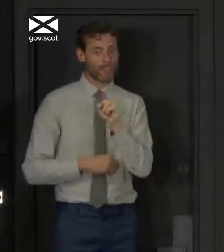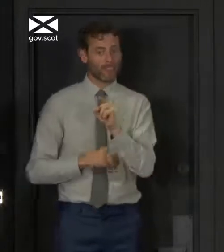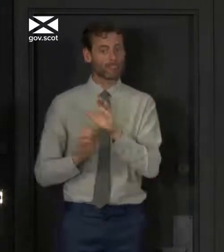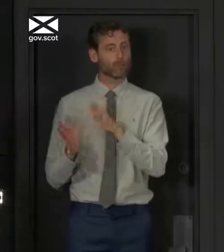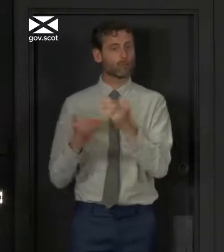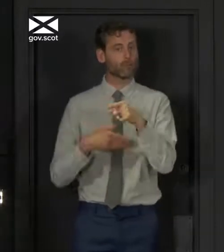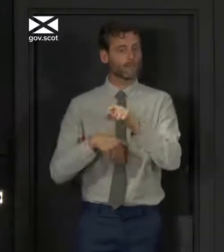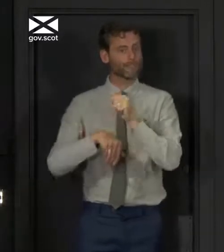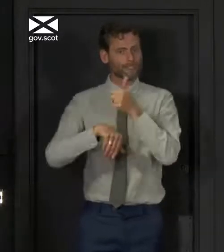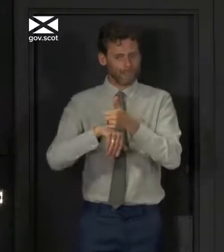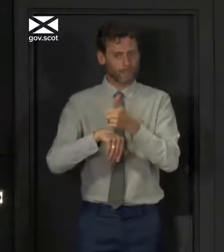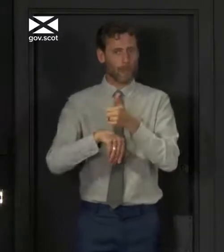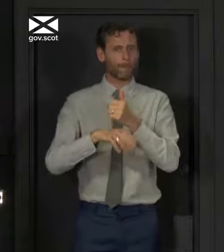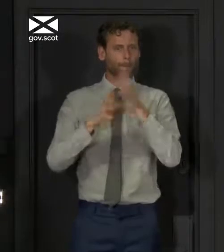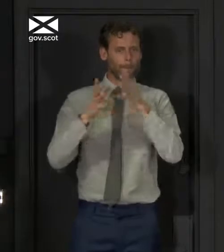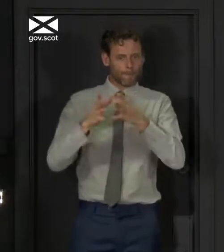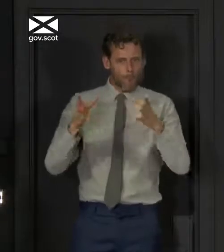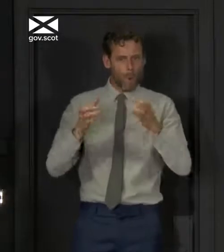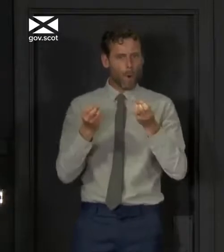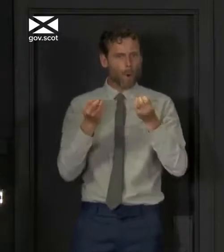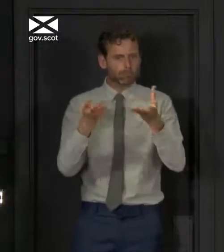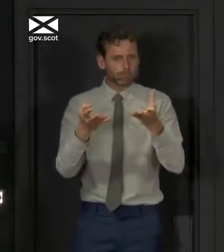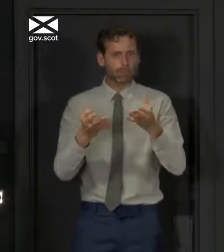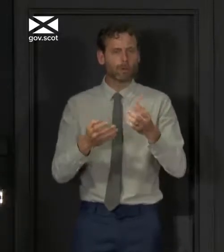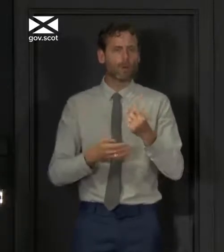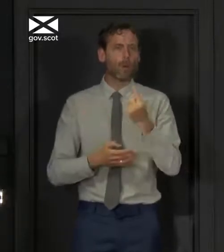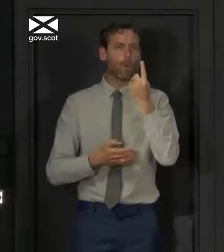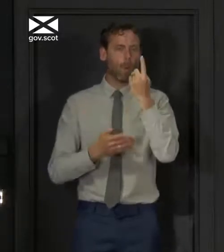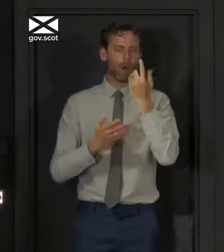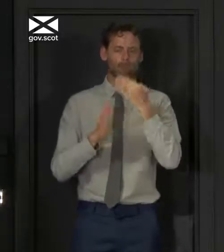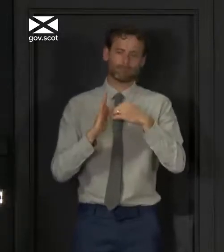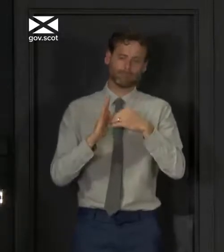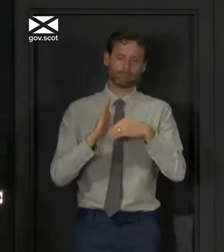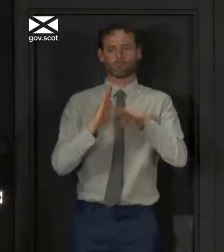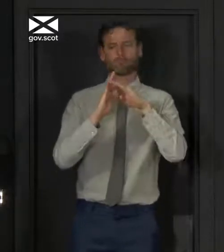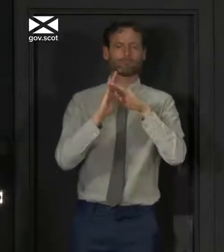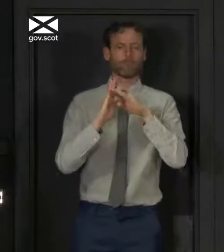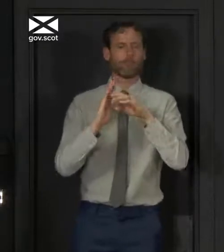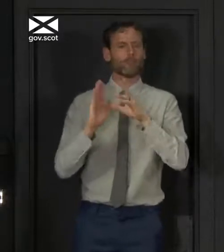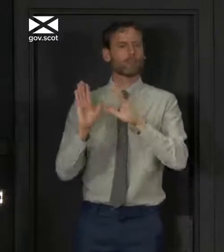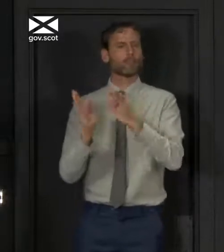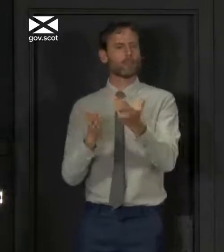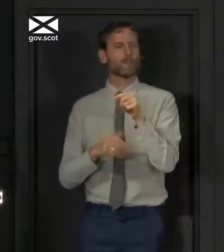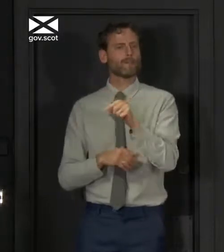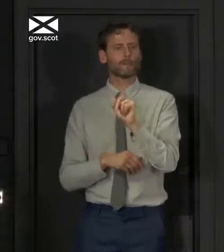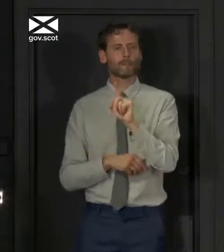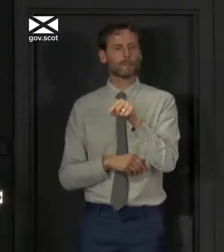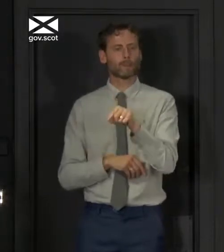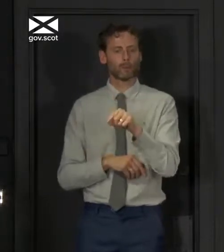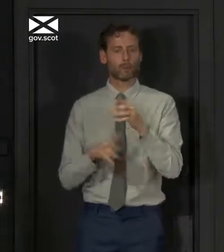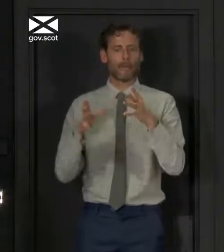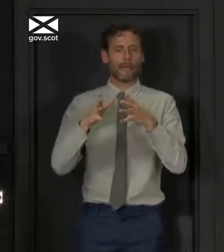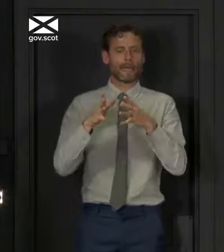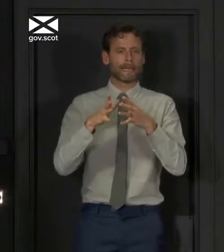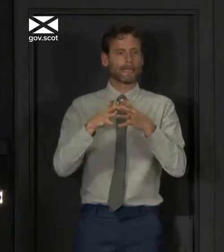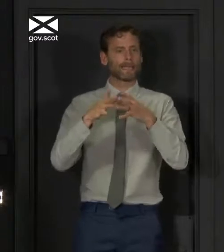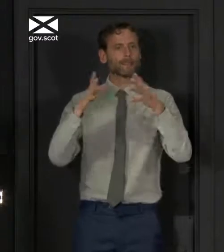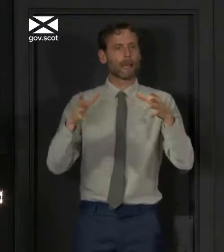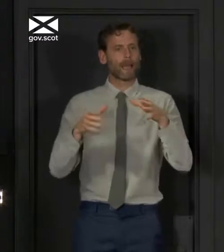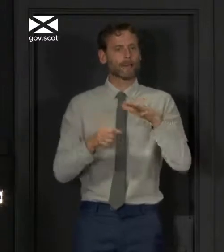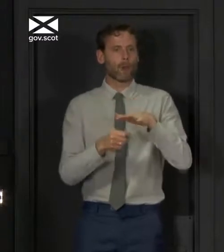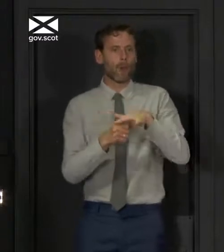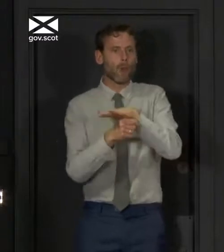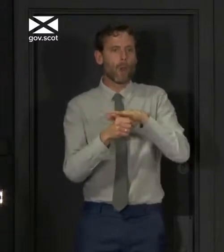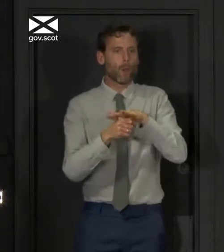continue to enhance. I said on Tuesday, one of the enhancements we will be making over the next few weeks is to expand local access